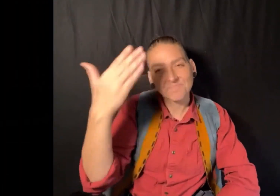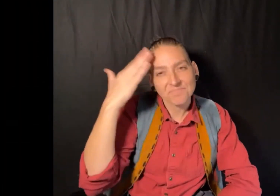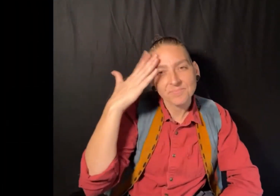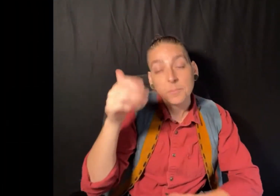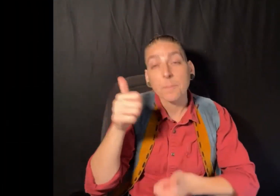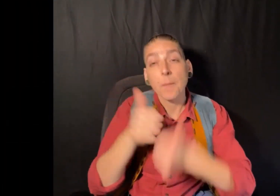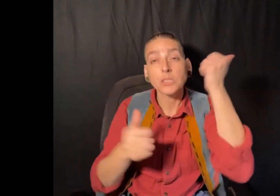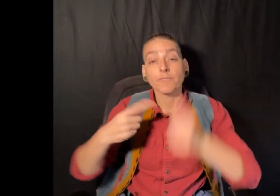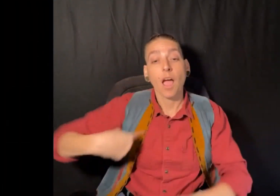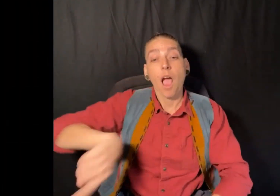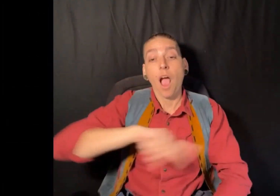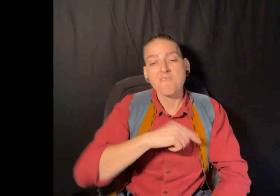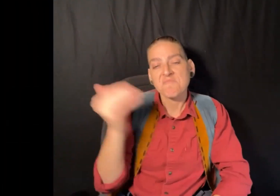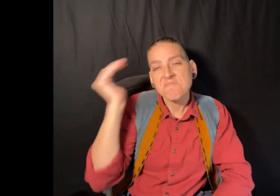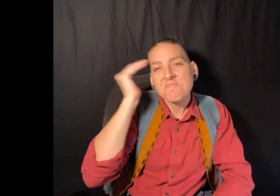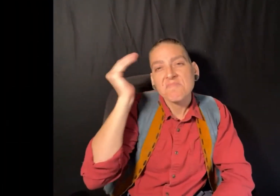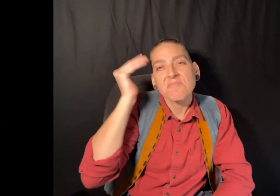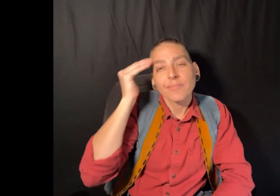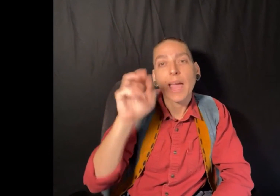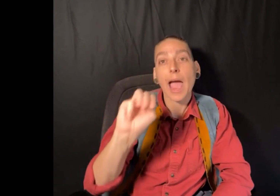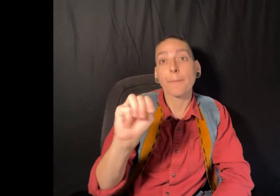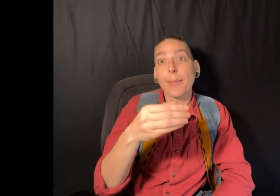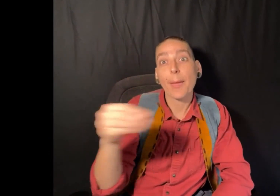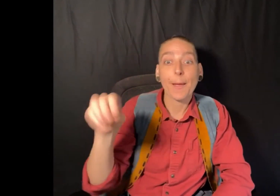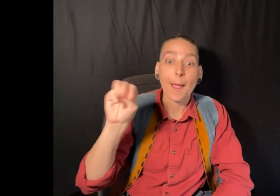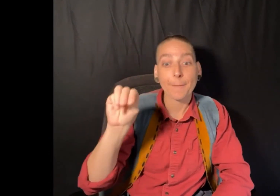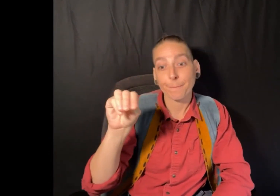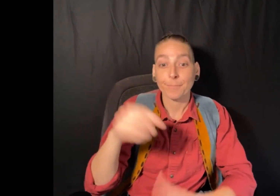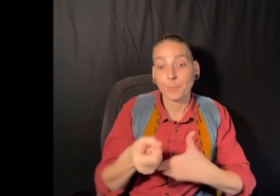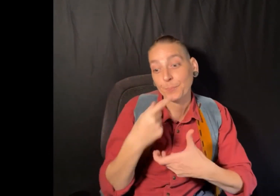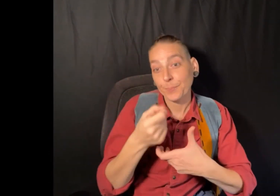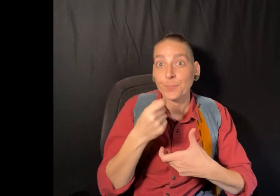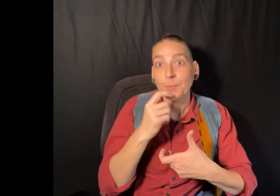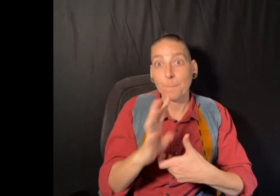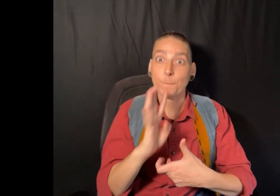Most of us are familiar with the M&M spokes candies.